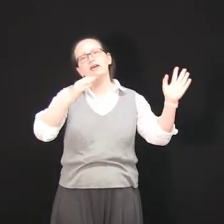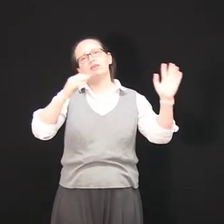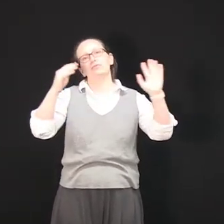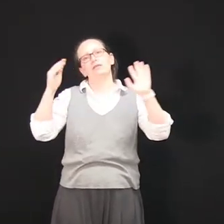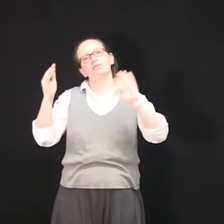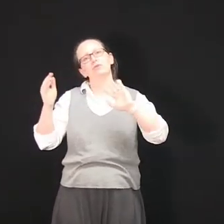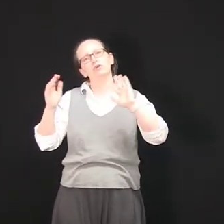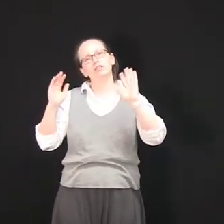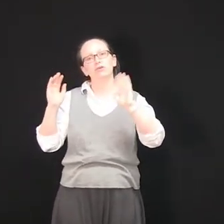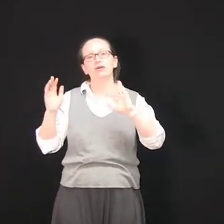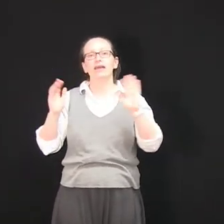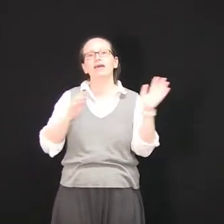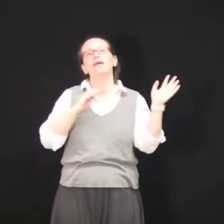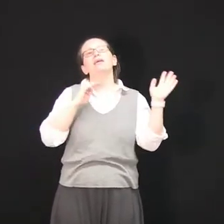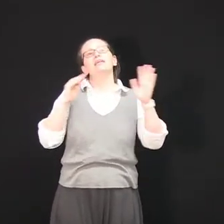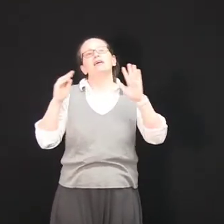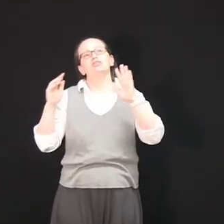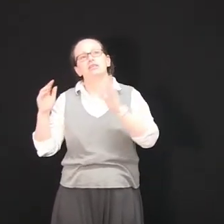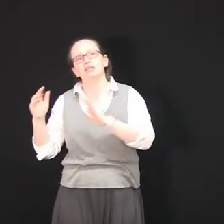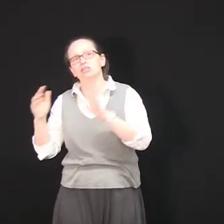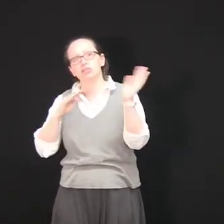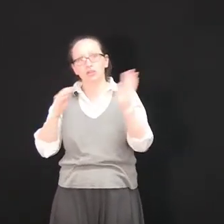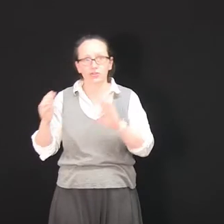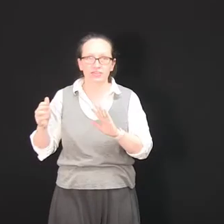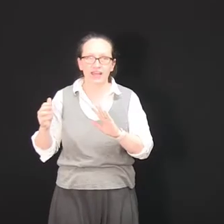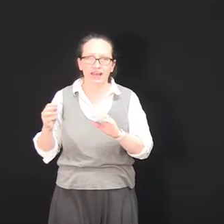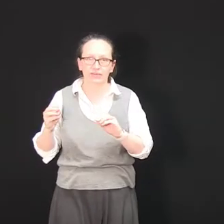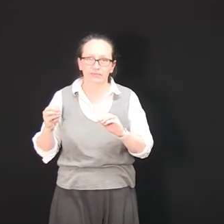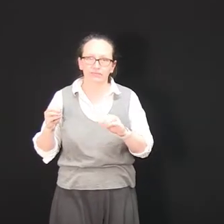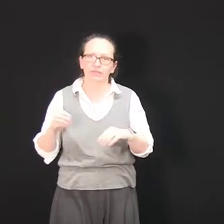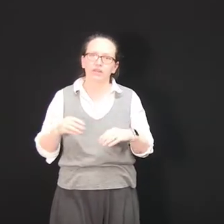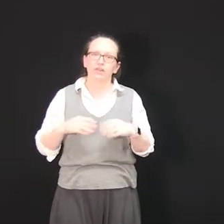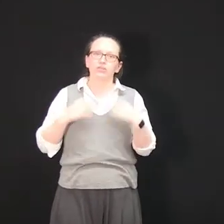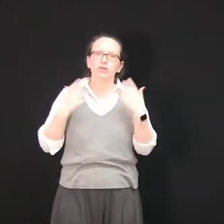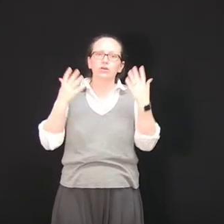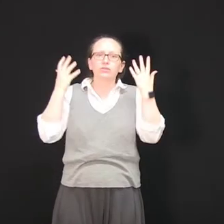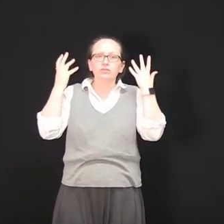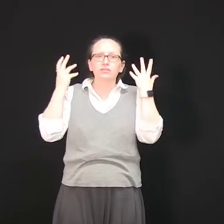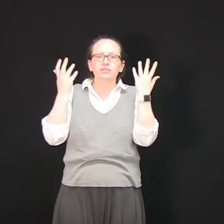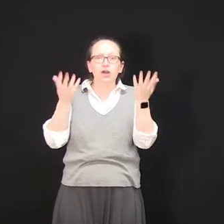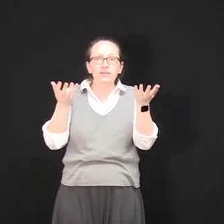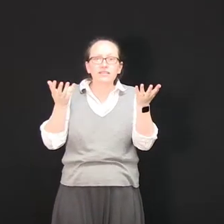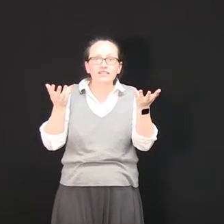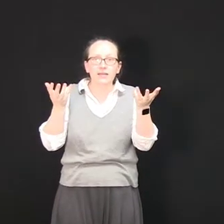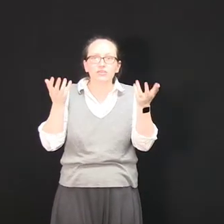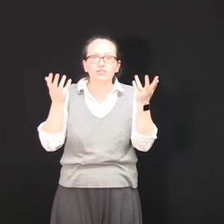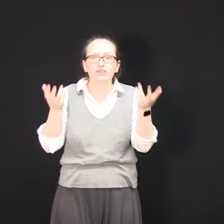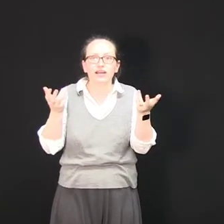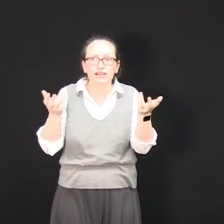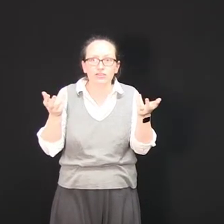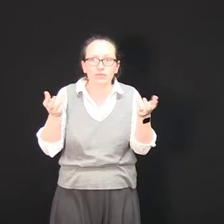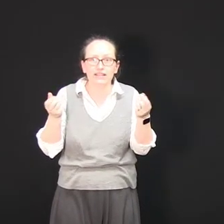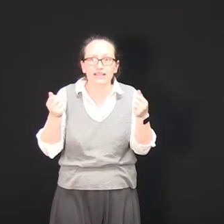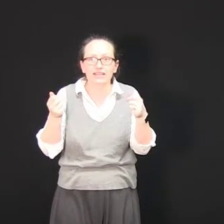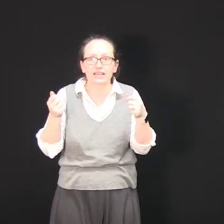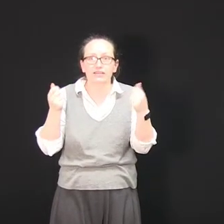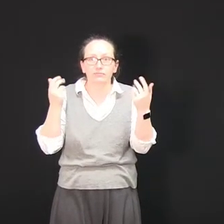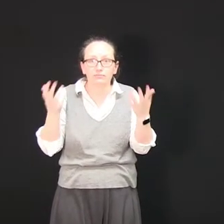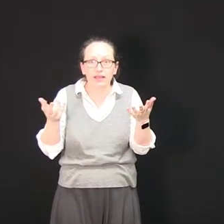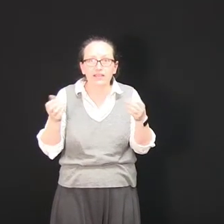vacuum into water or air it actually slows down. So common examples of electromagnetic waves